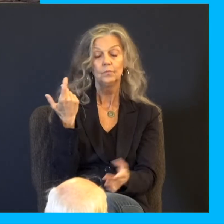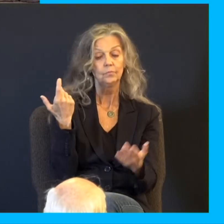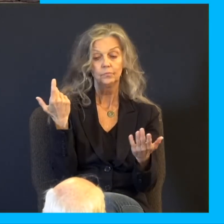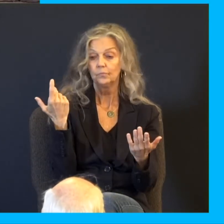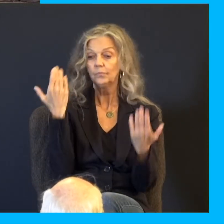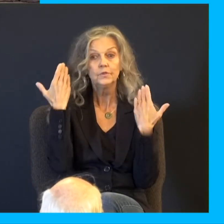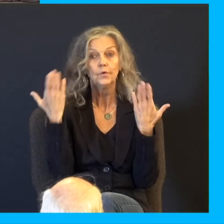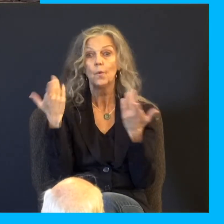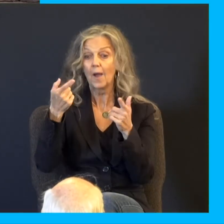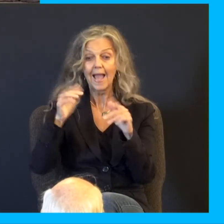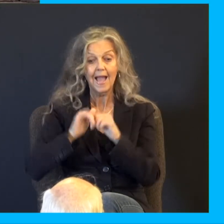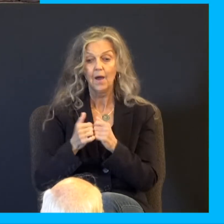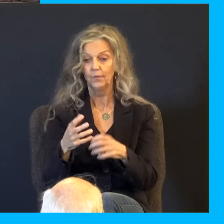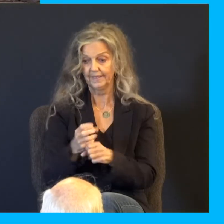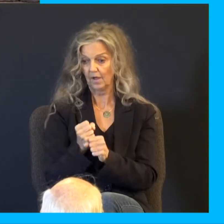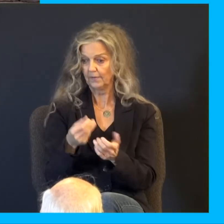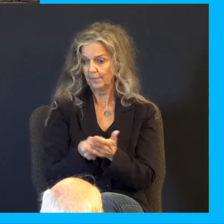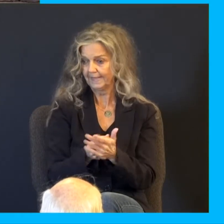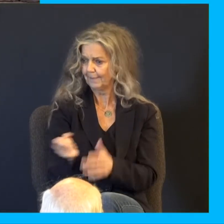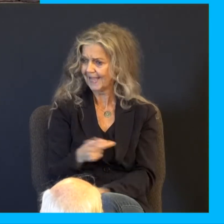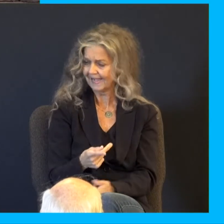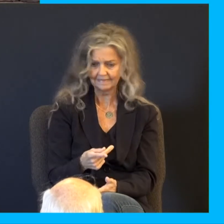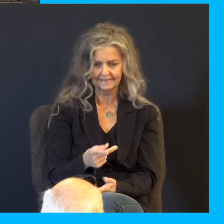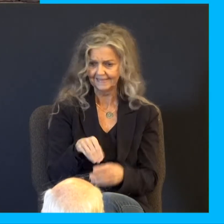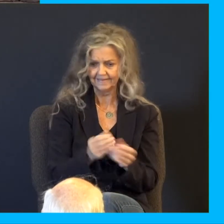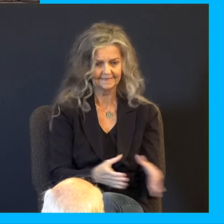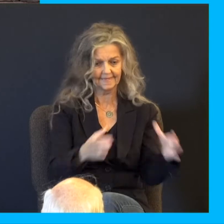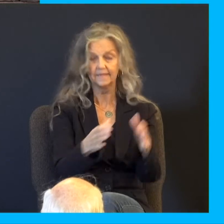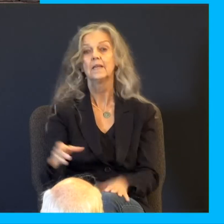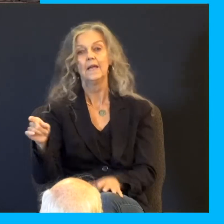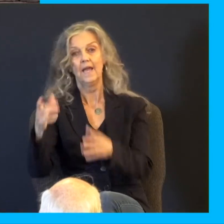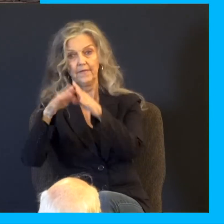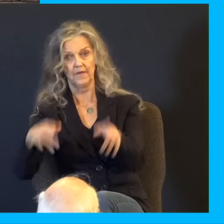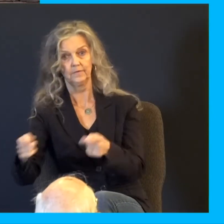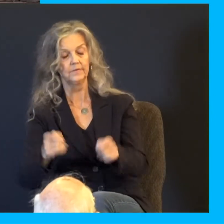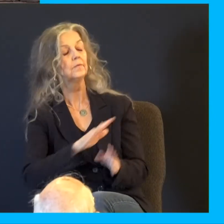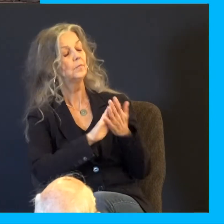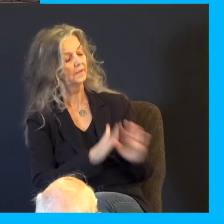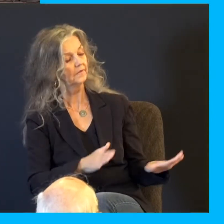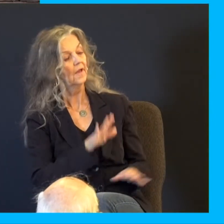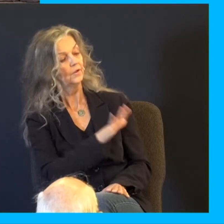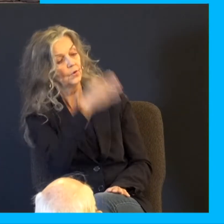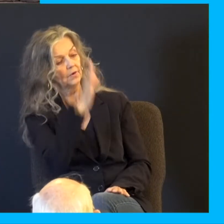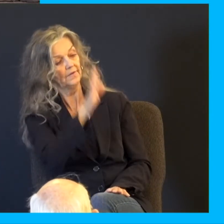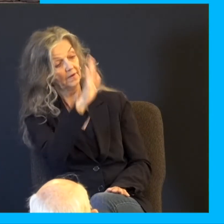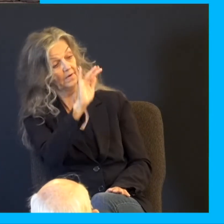put our money in our sacks. And he said, Peace be to you, fear not, your God and the God of your father hath given you treasure